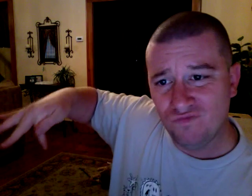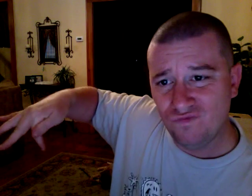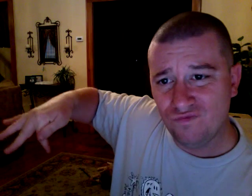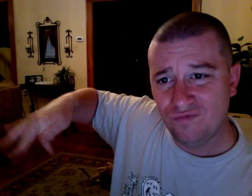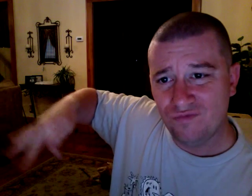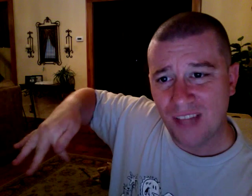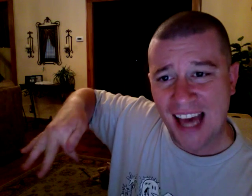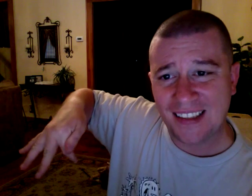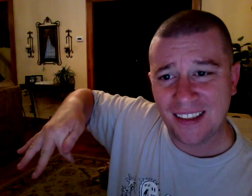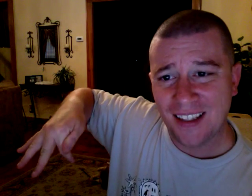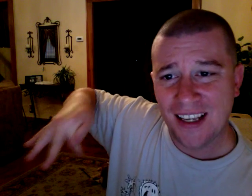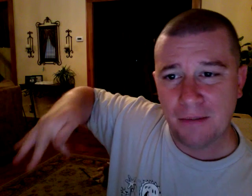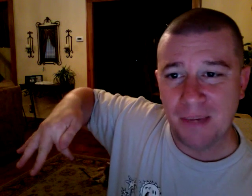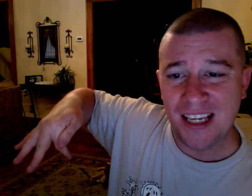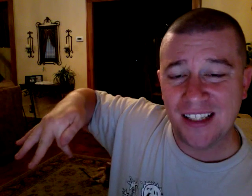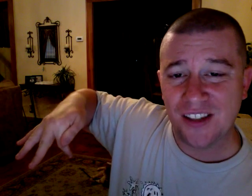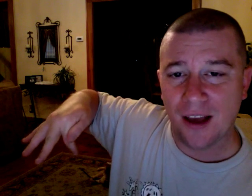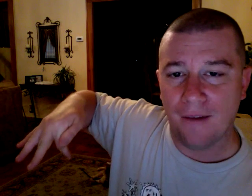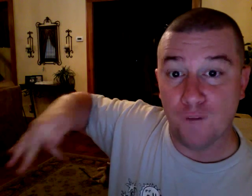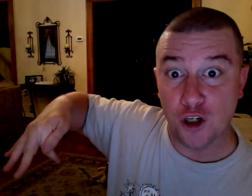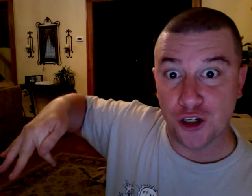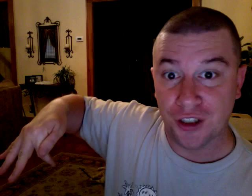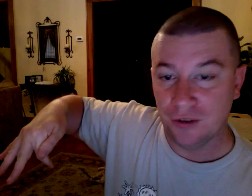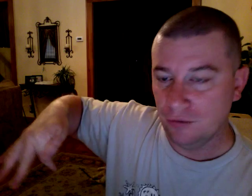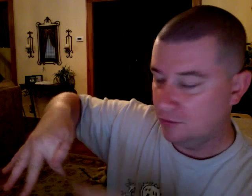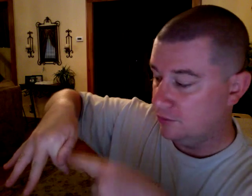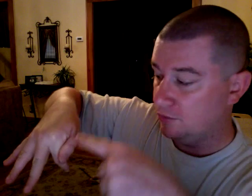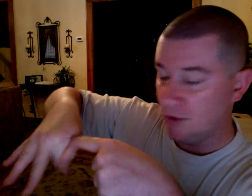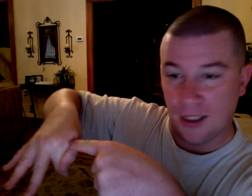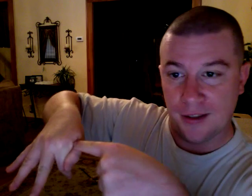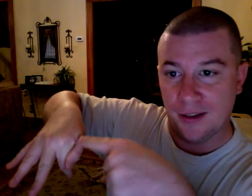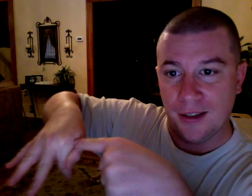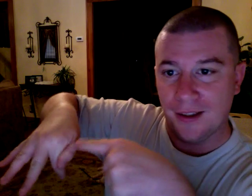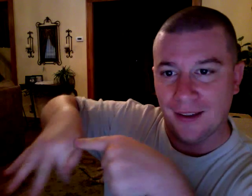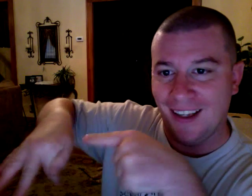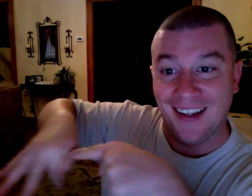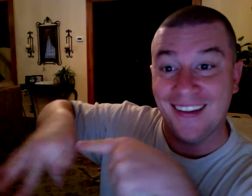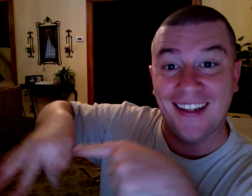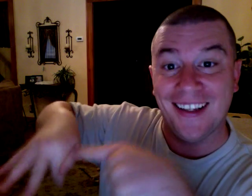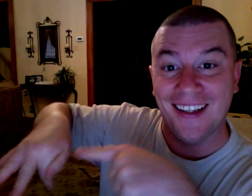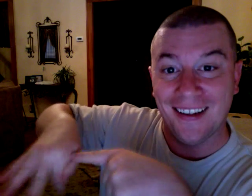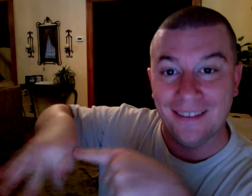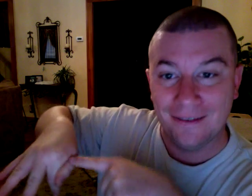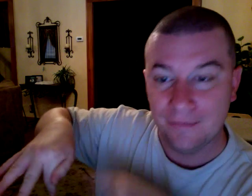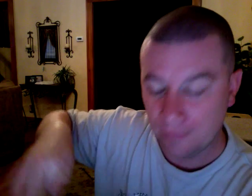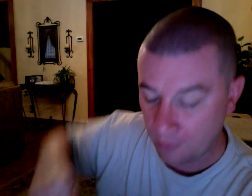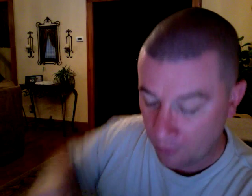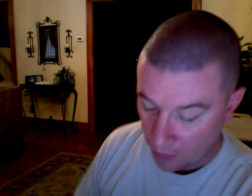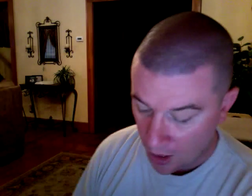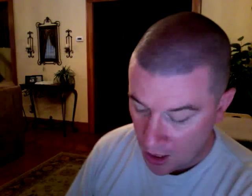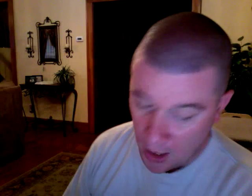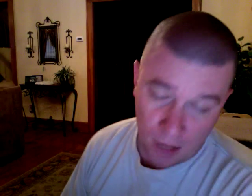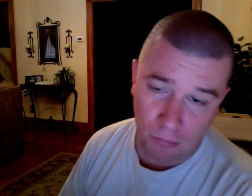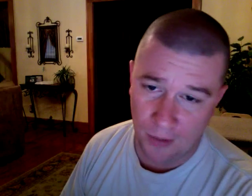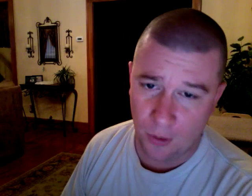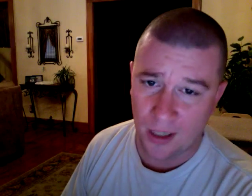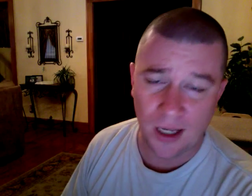Also, that means a virgin. Because ain't nothing getting in there. But if you want to talk